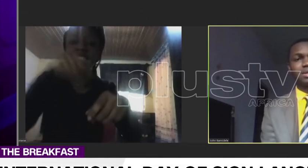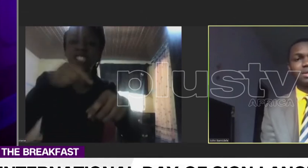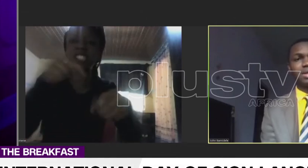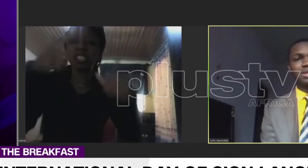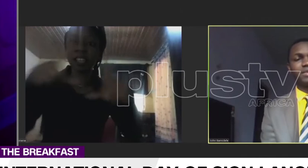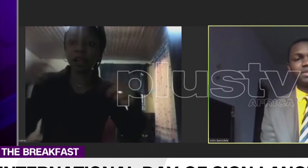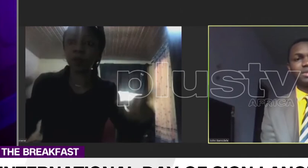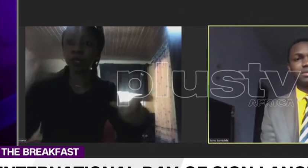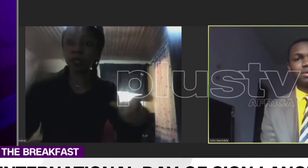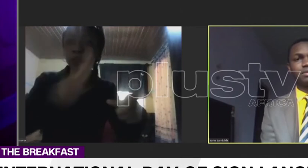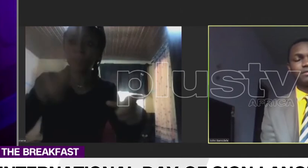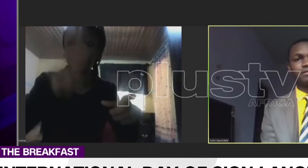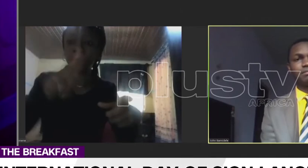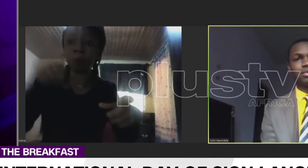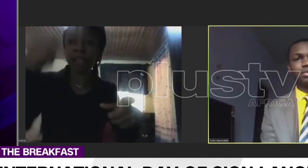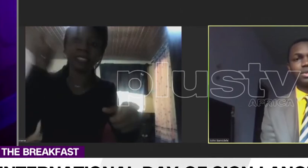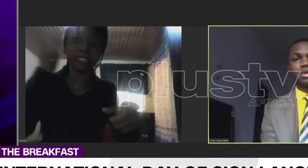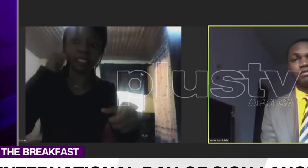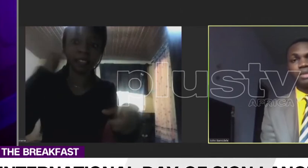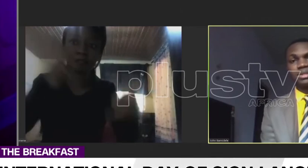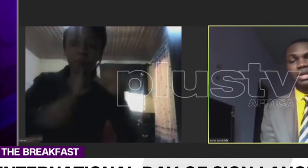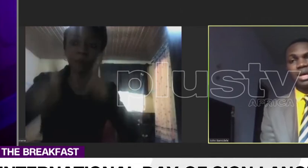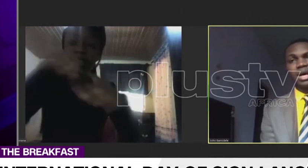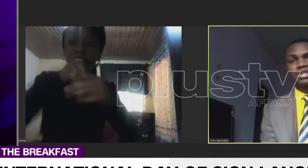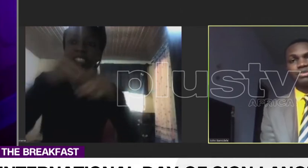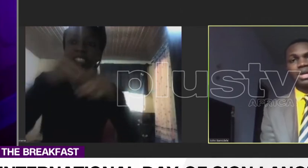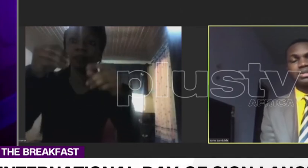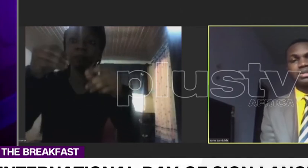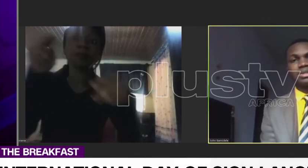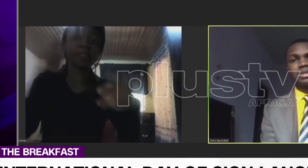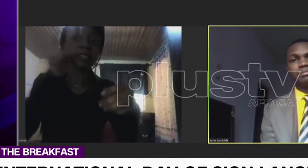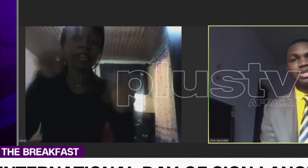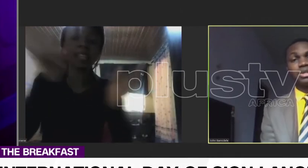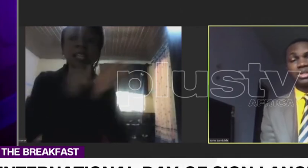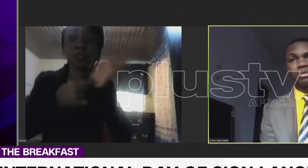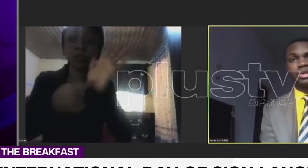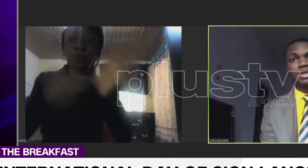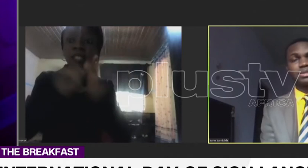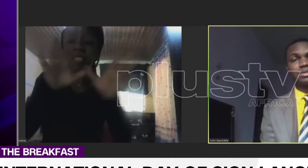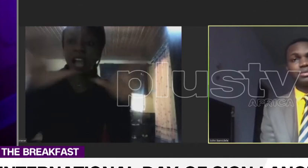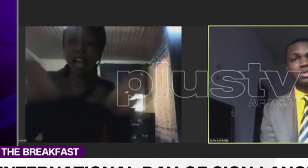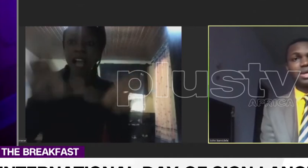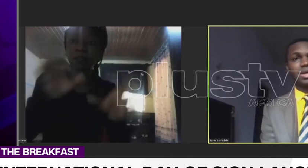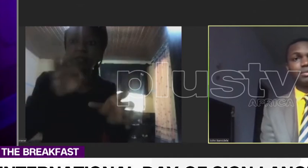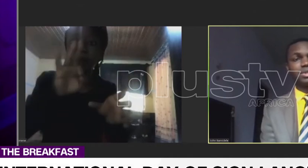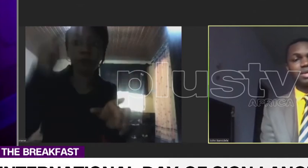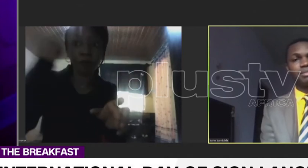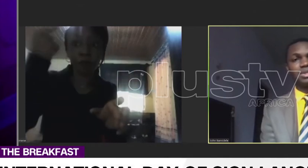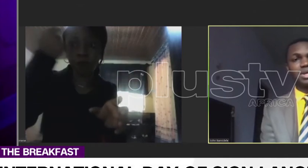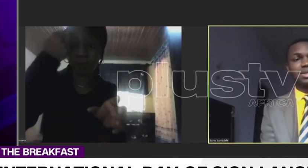activities of both the government, as well as the major stakeholders using sign language interpreters and the